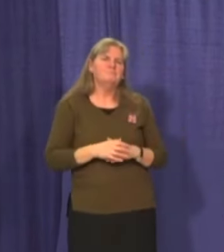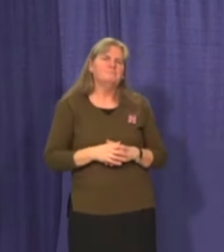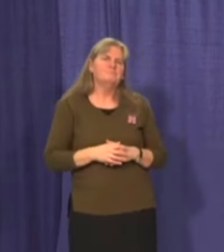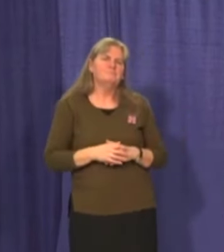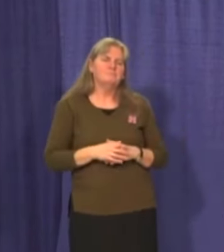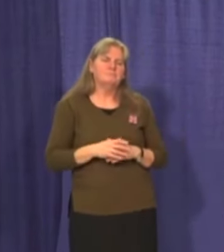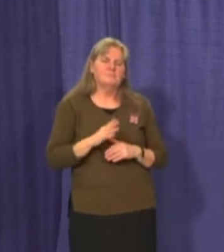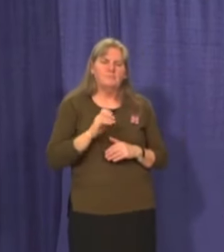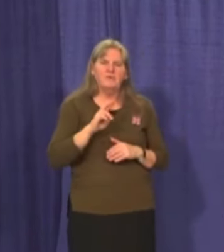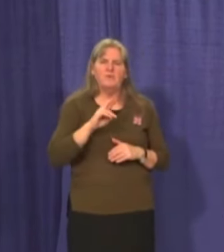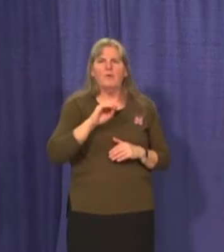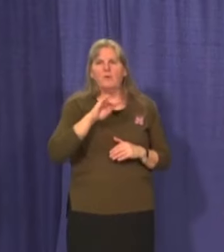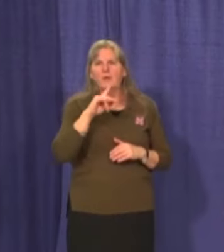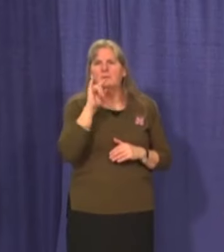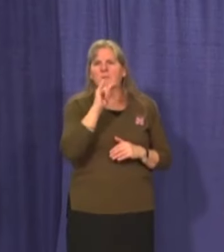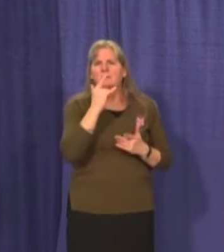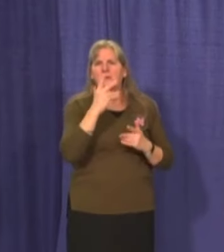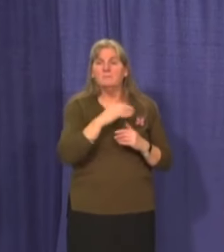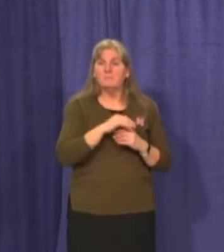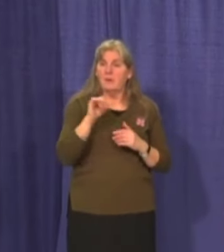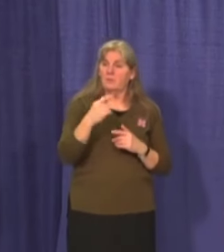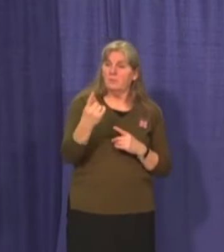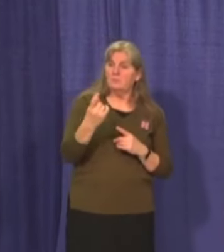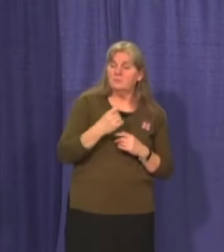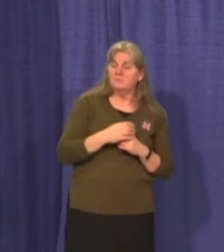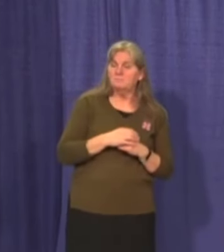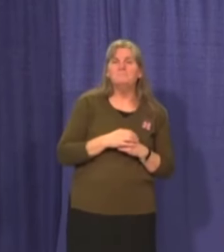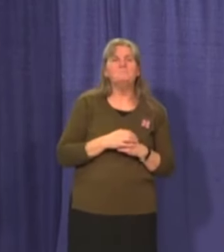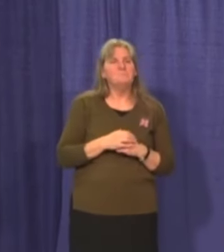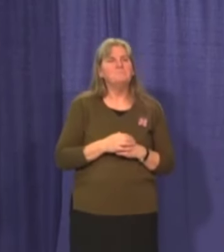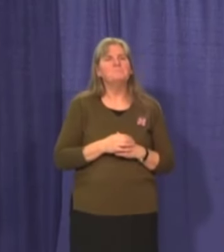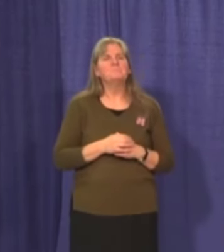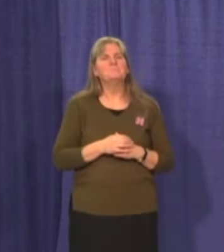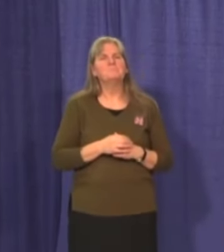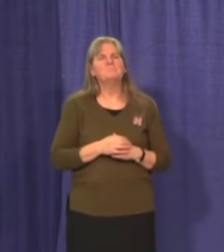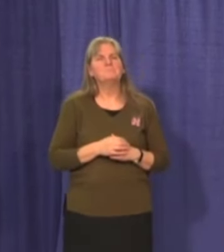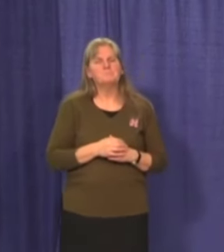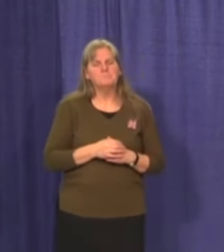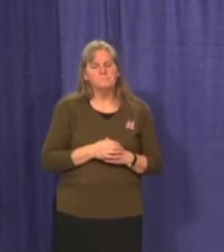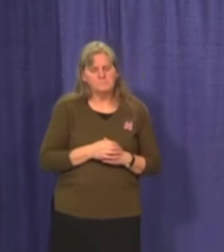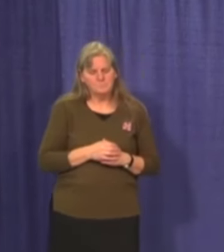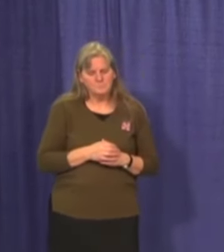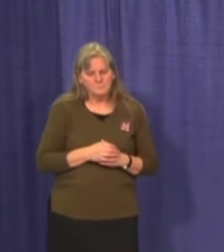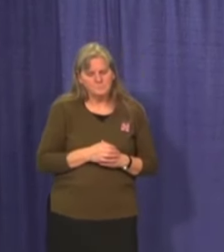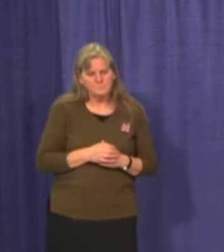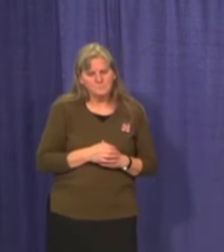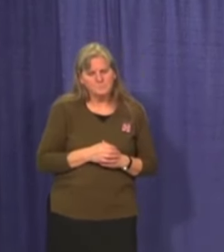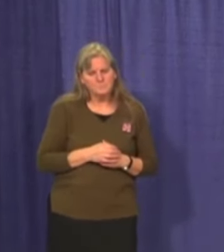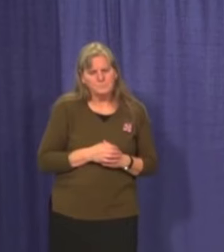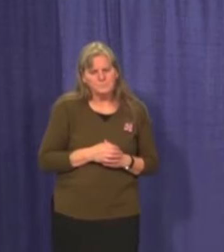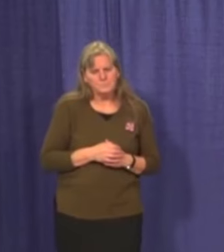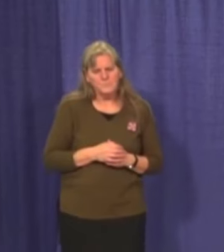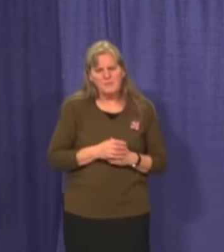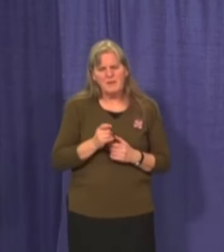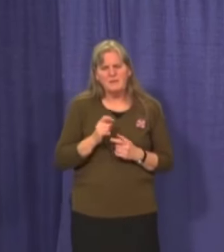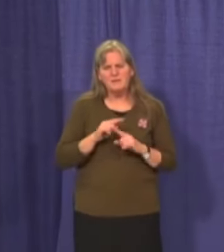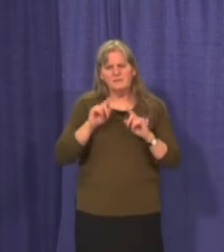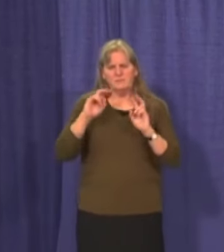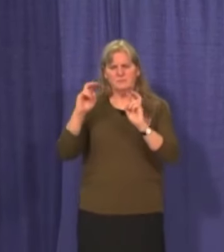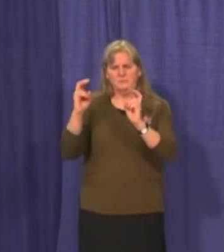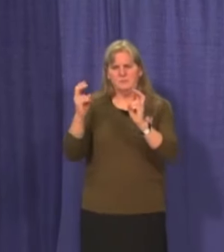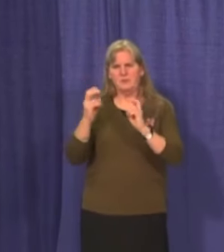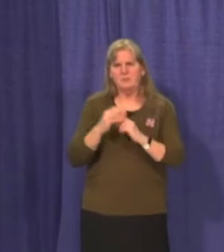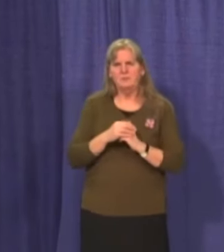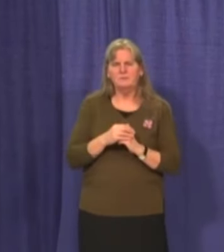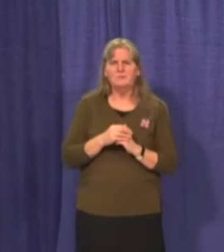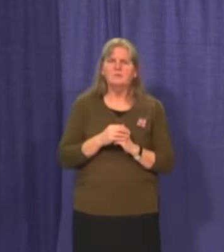Do you have a follow-up, Tim? Yes. Uh, second question, I want to change, uh, topics a little bit. Uh, a frequently